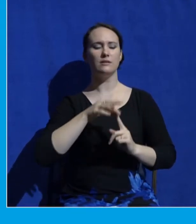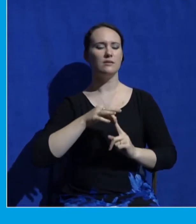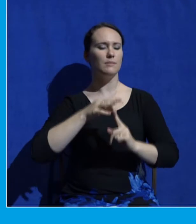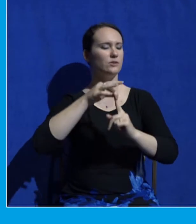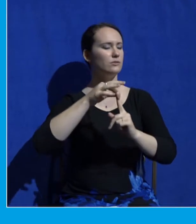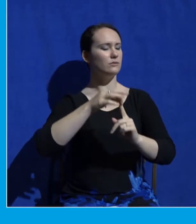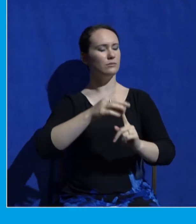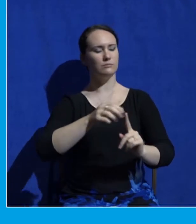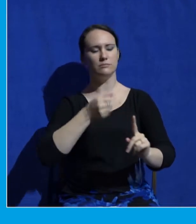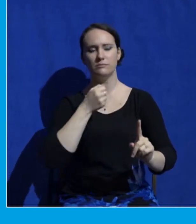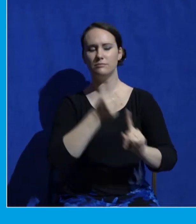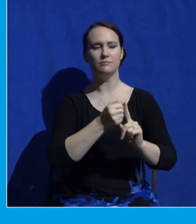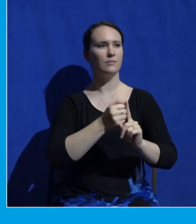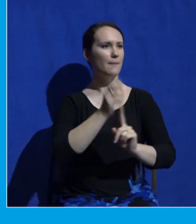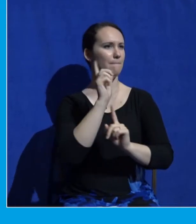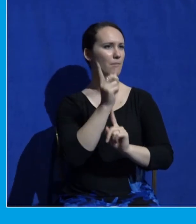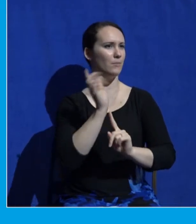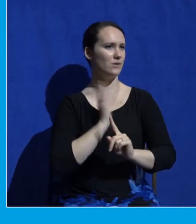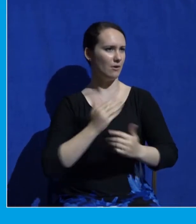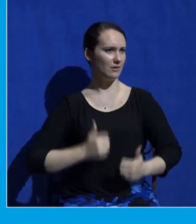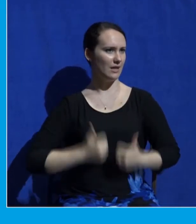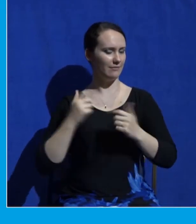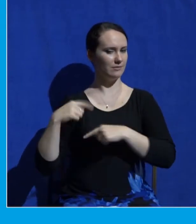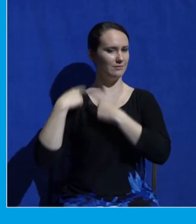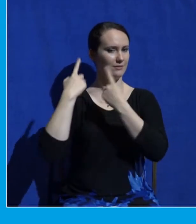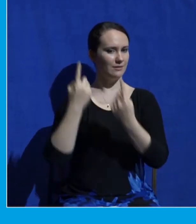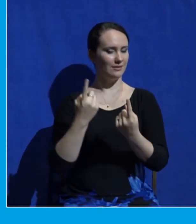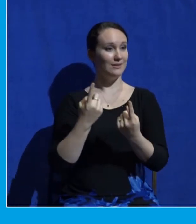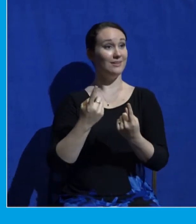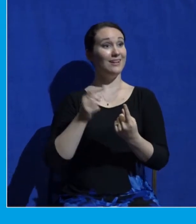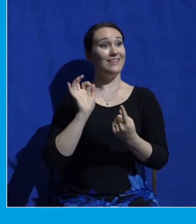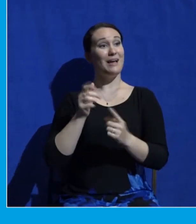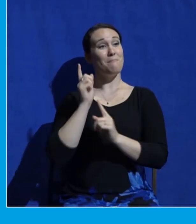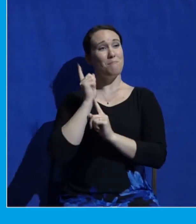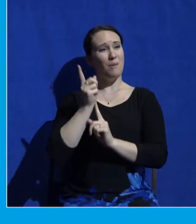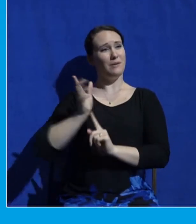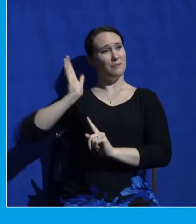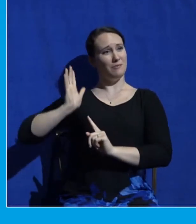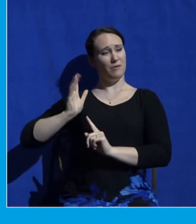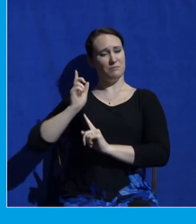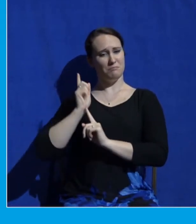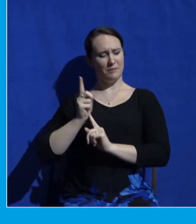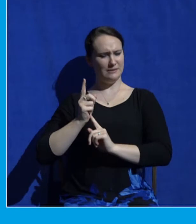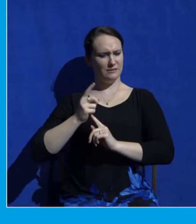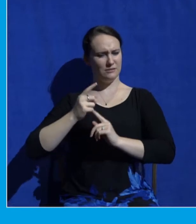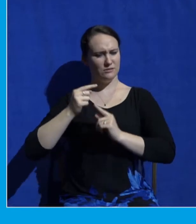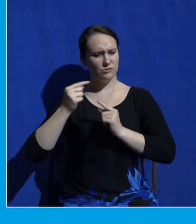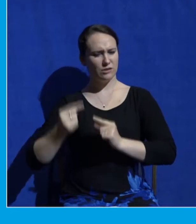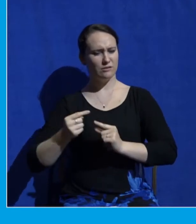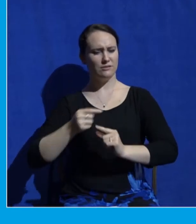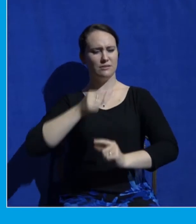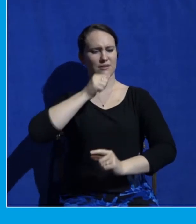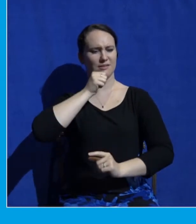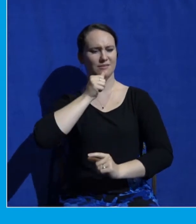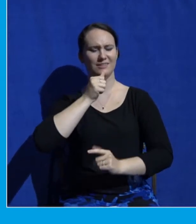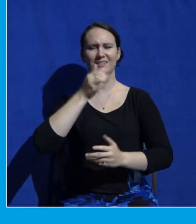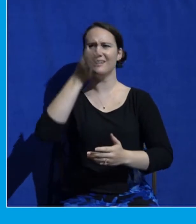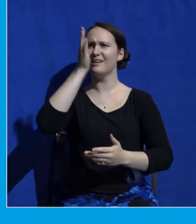you doing? And then looking back later, we see more clearly what he was doing. And ultimately, looking back, we'll see